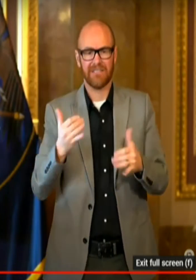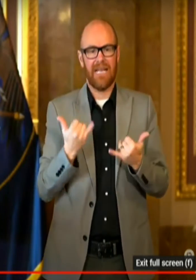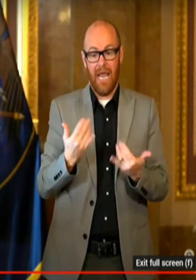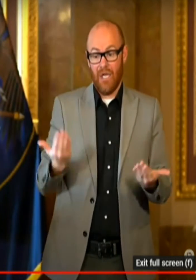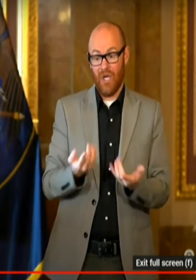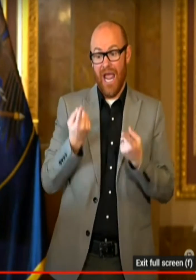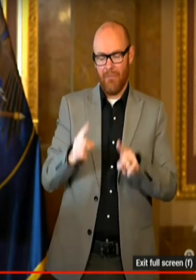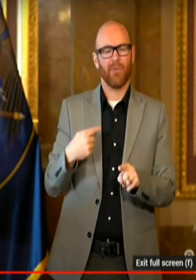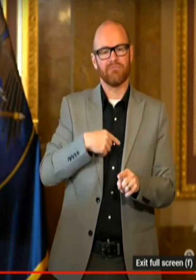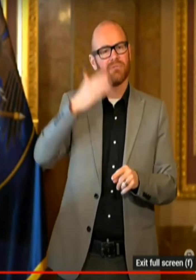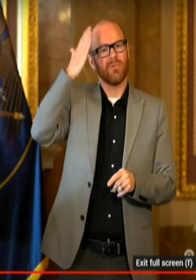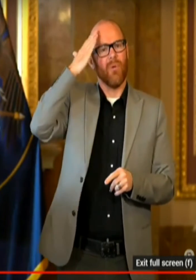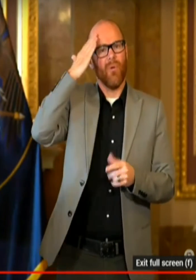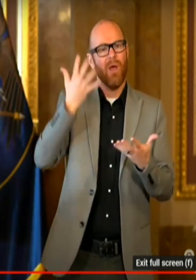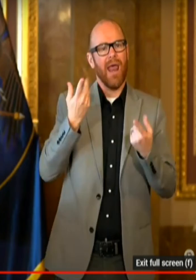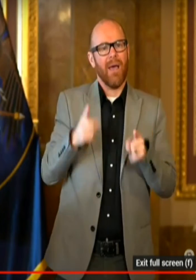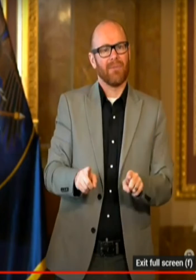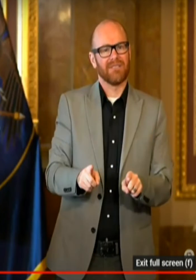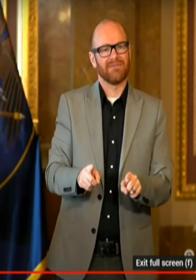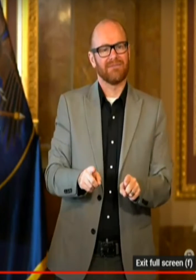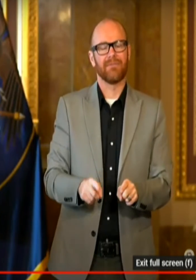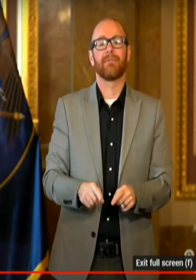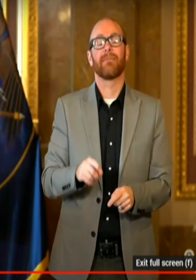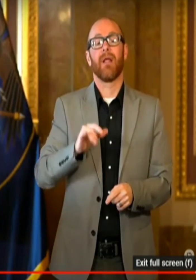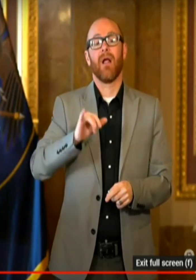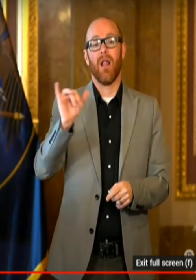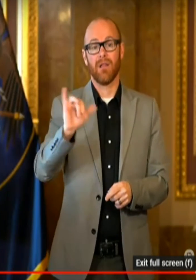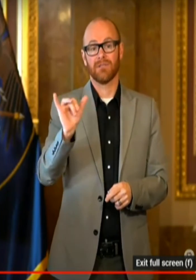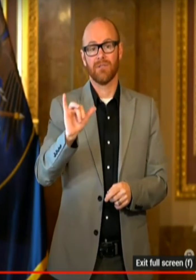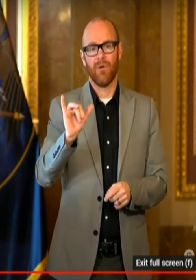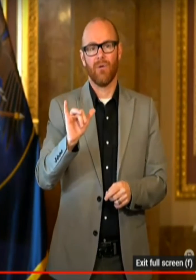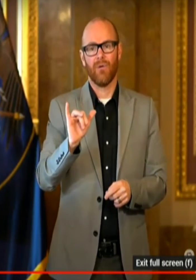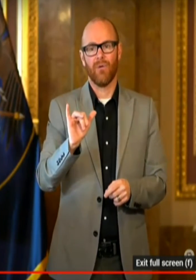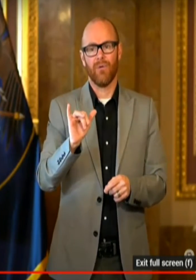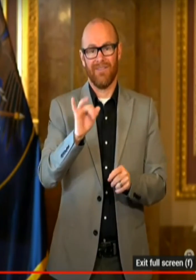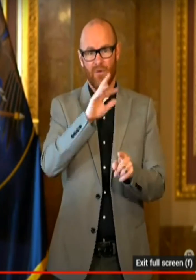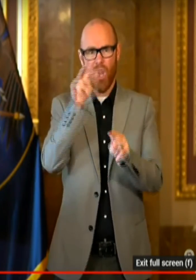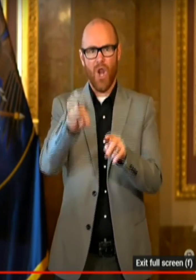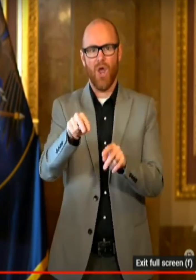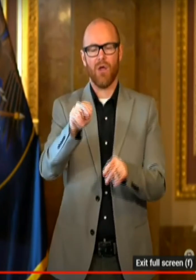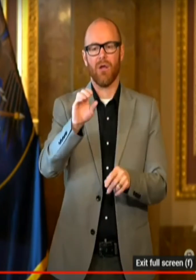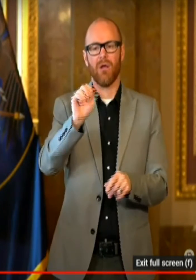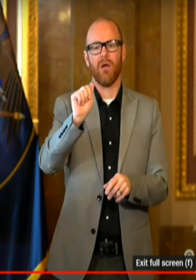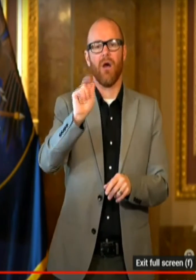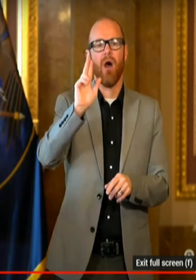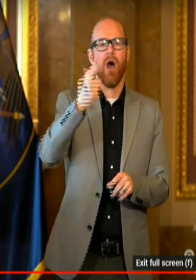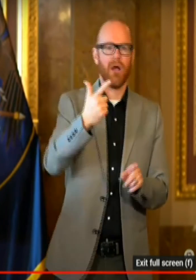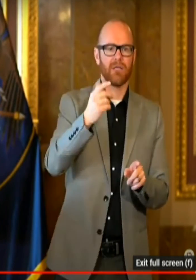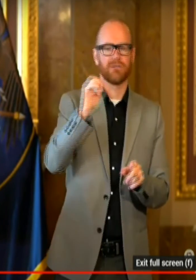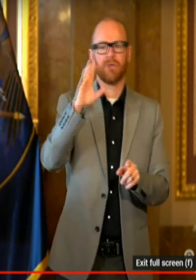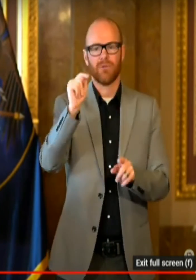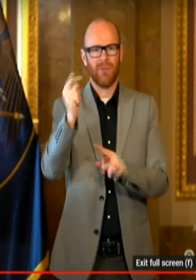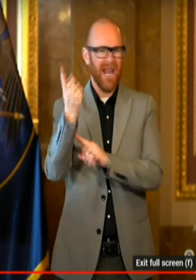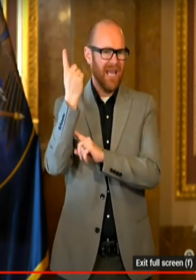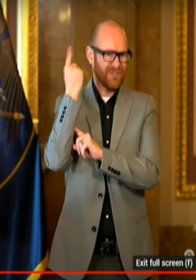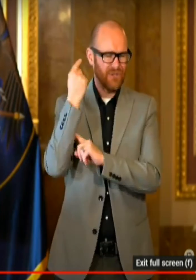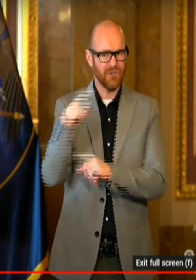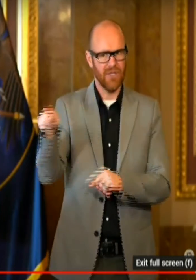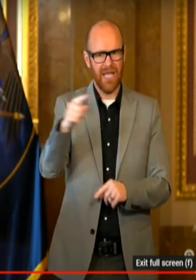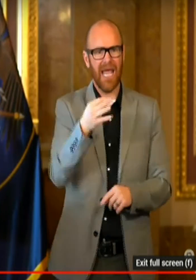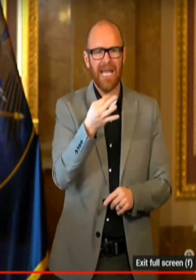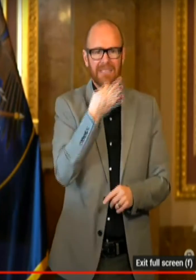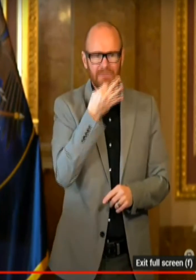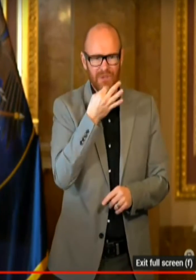that, again, again, this... Go back to October, August of last year where experts, really smart people,